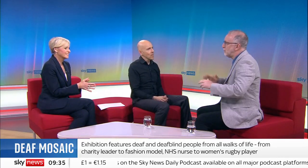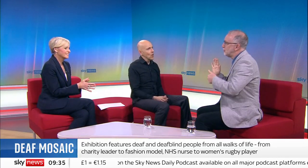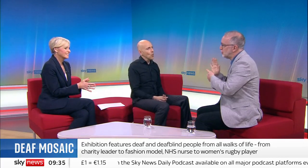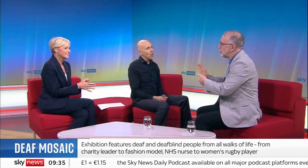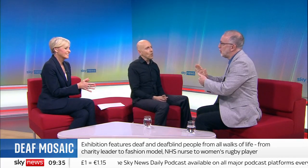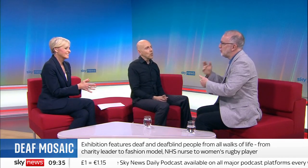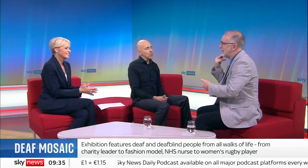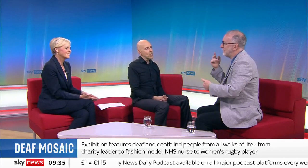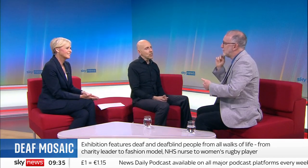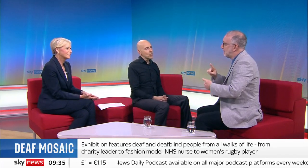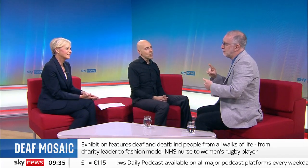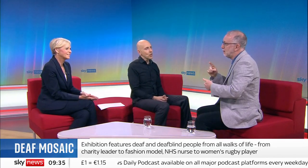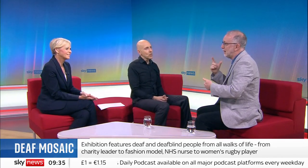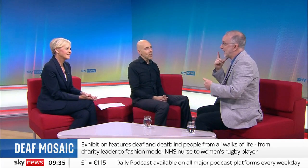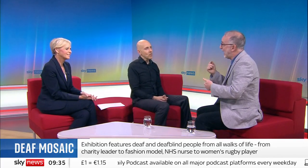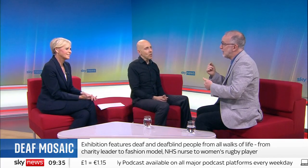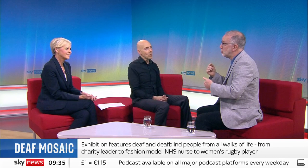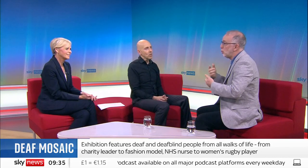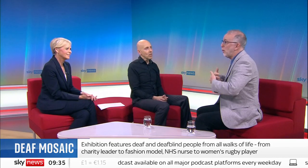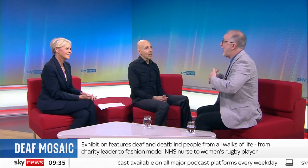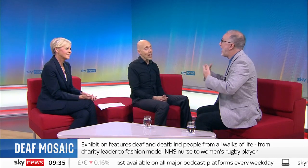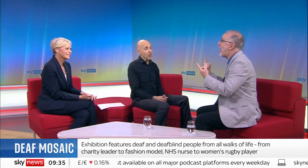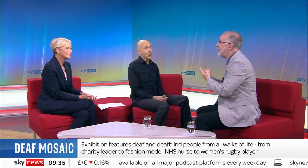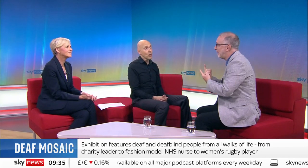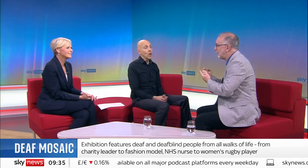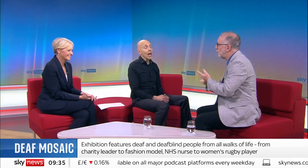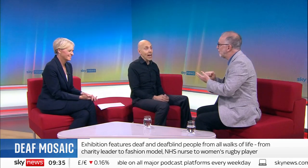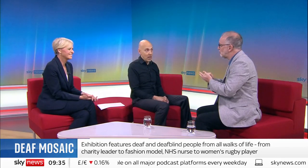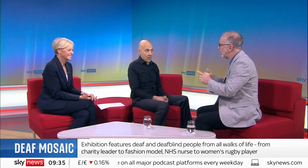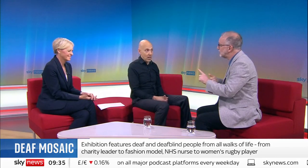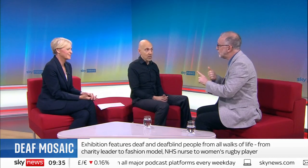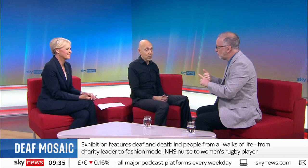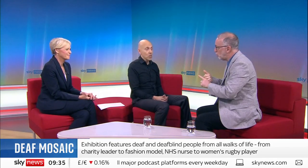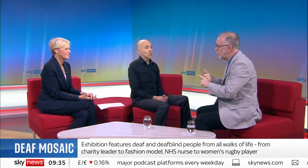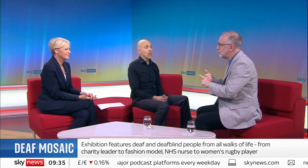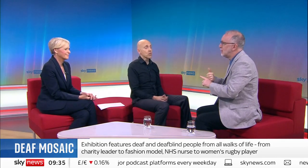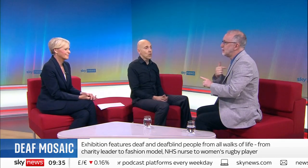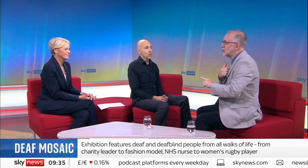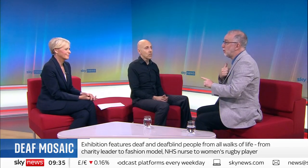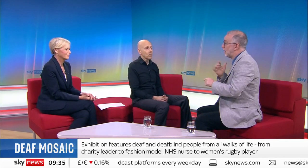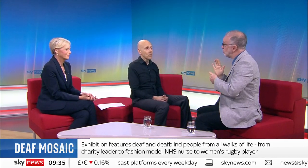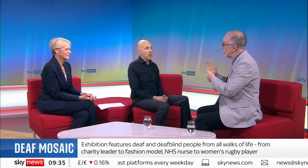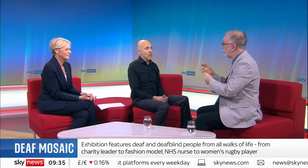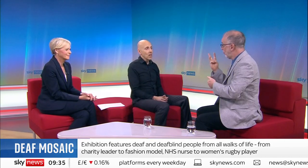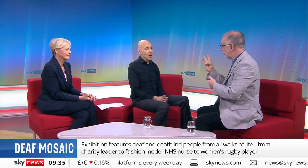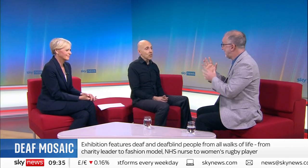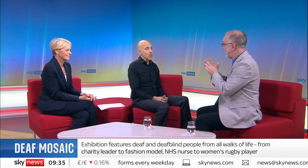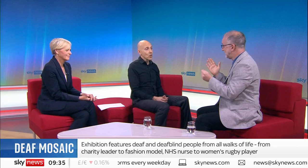Well, wanted to show deaf people can do anything with the right support. And so